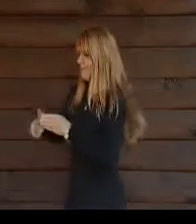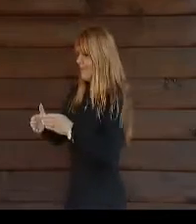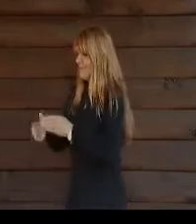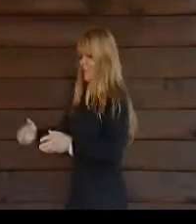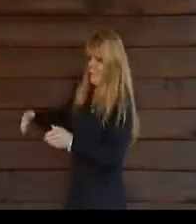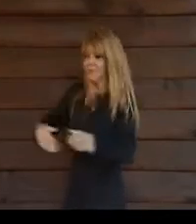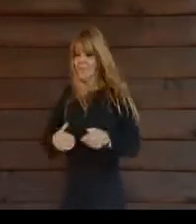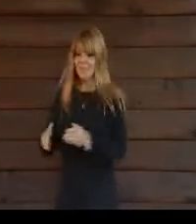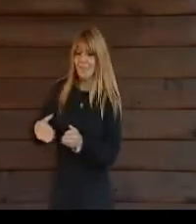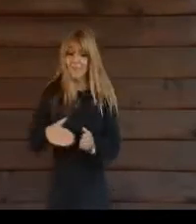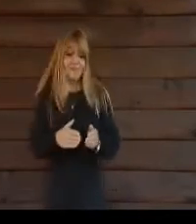end of the road